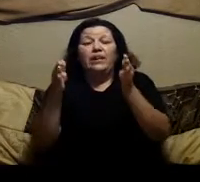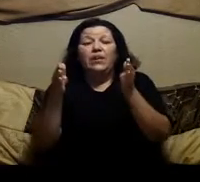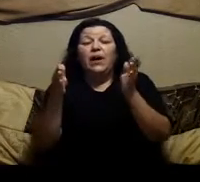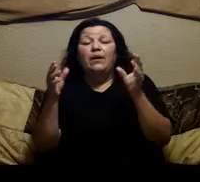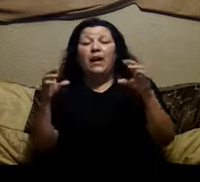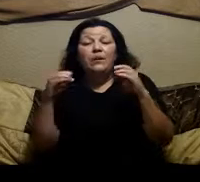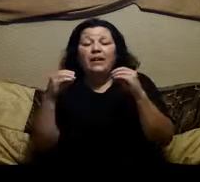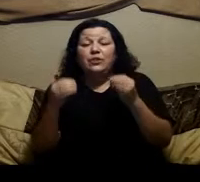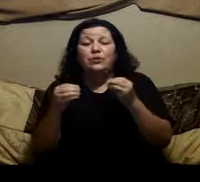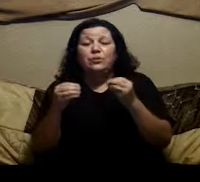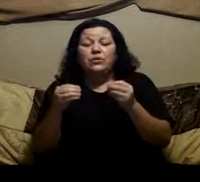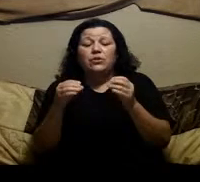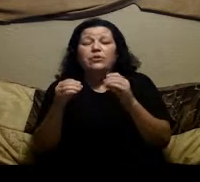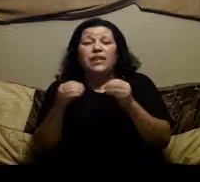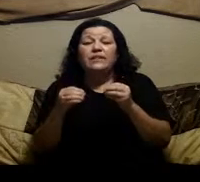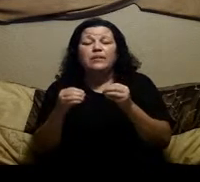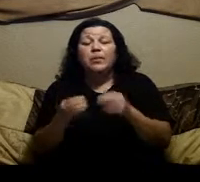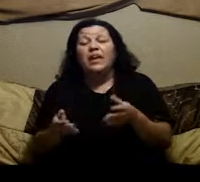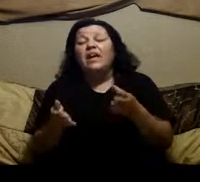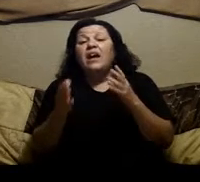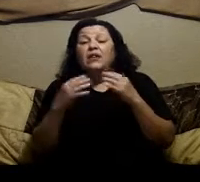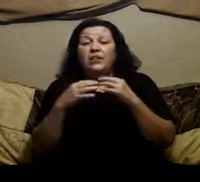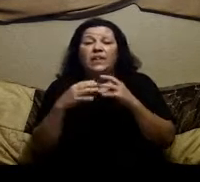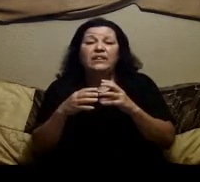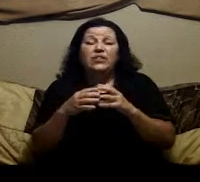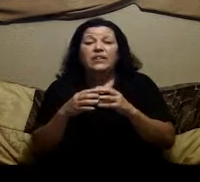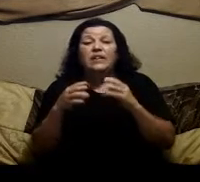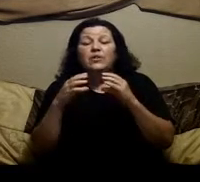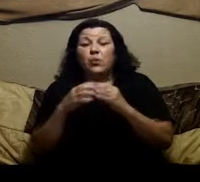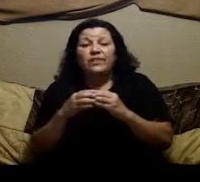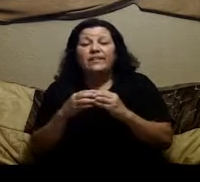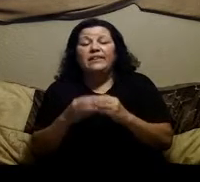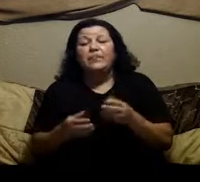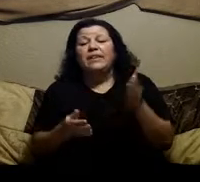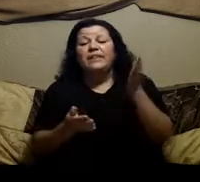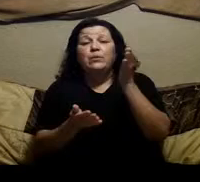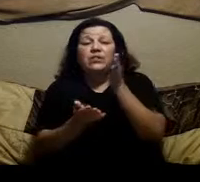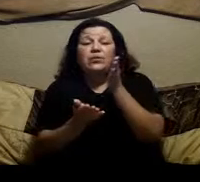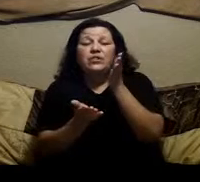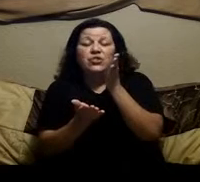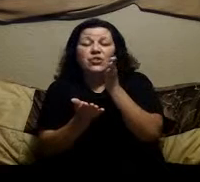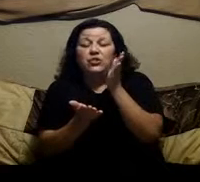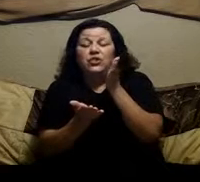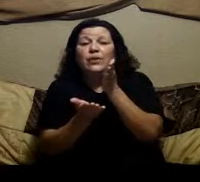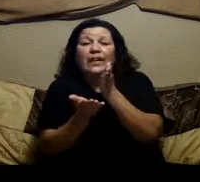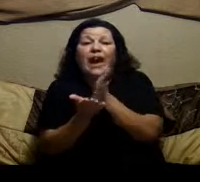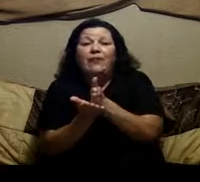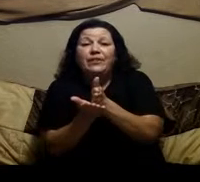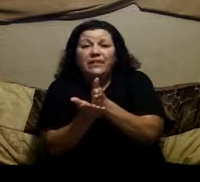you know i i would have two two slices of bread you know then i took it down to one slice of bread then i would do just do like half a